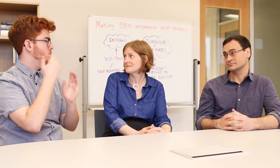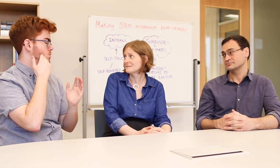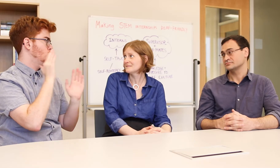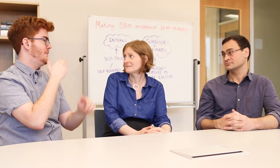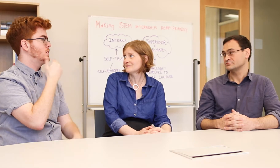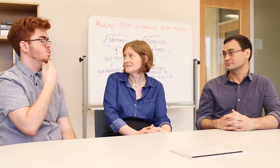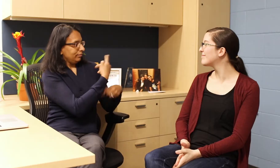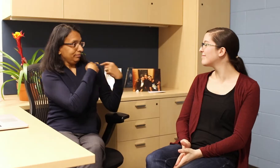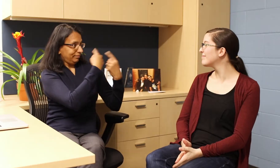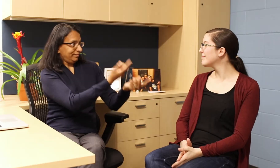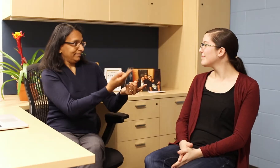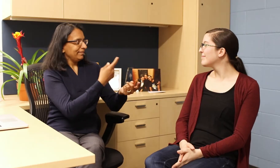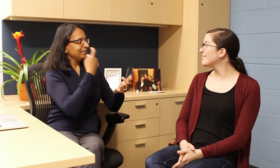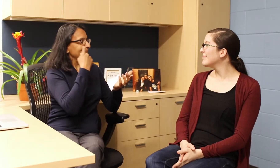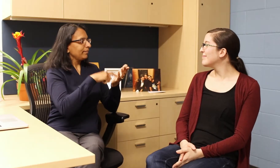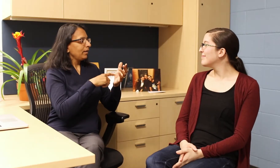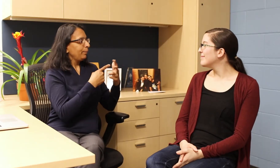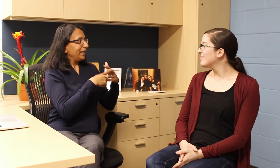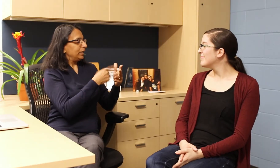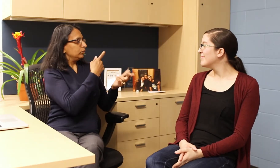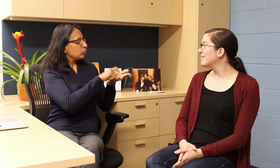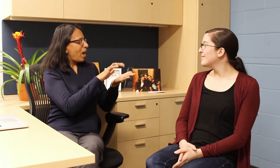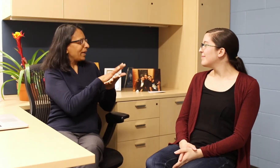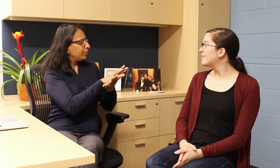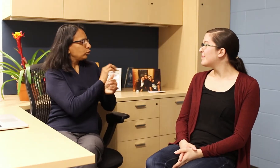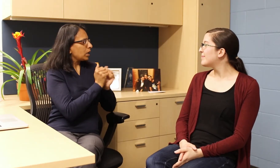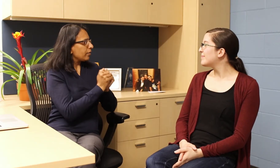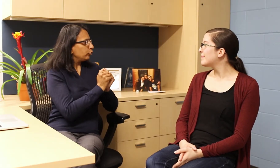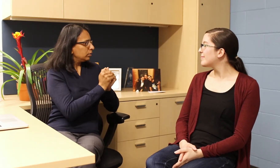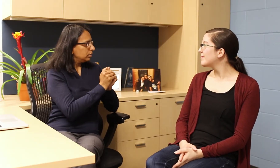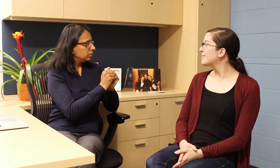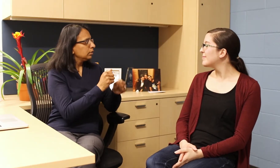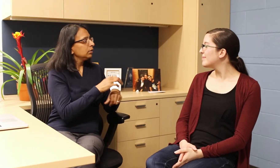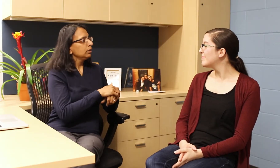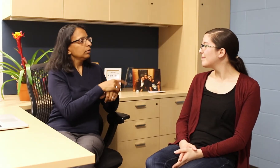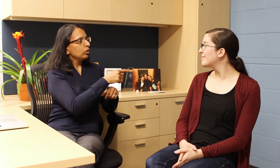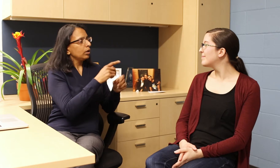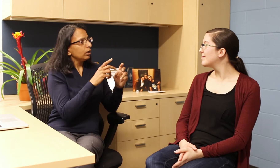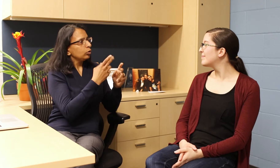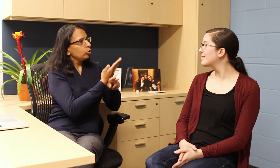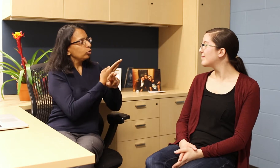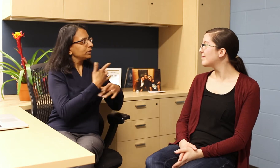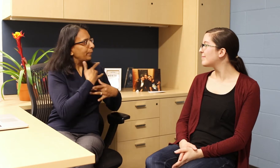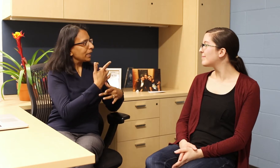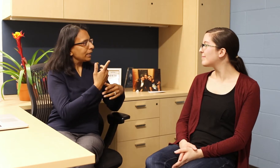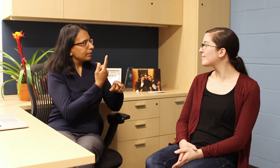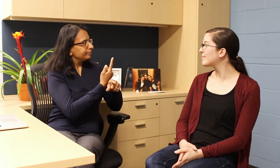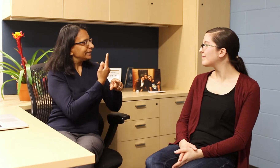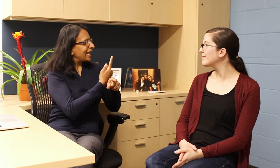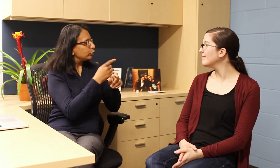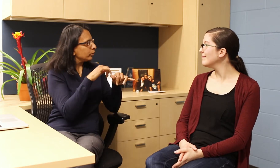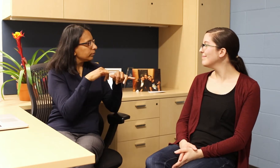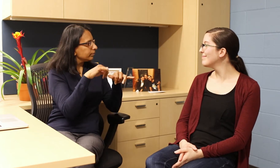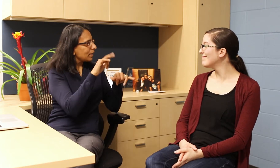Thank you. In the beginning, when we started working and writing papers together, you would use standard layman terms